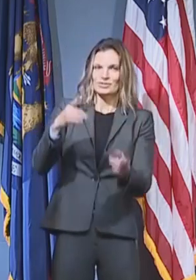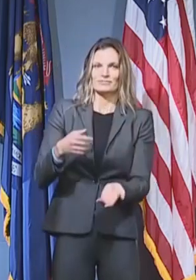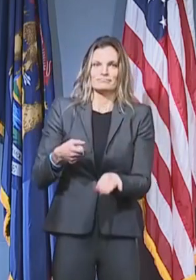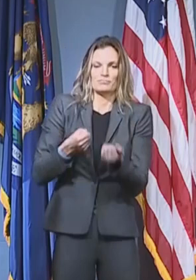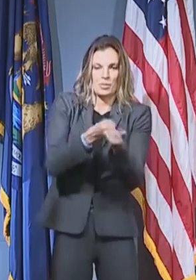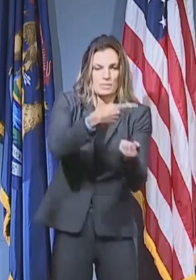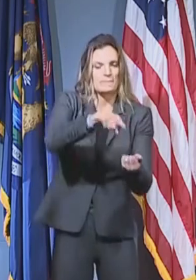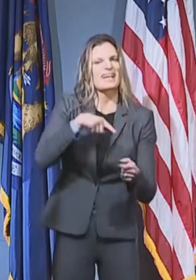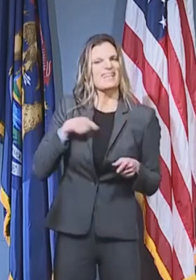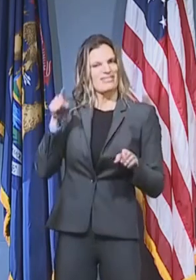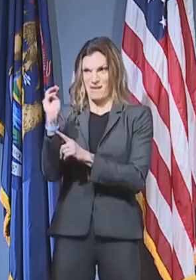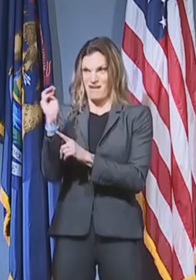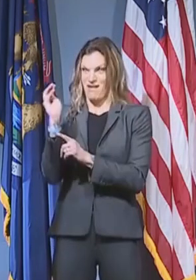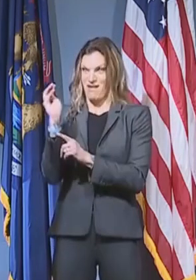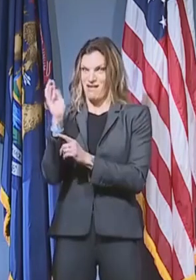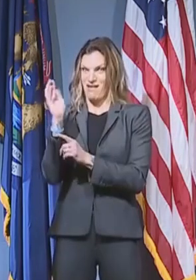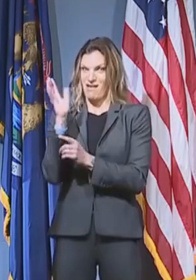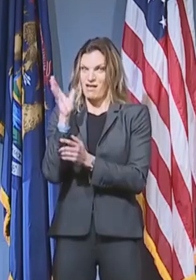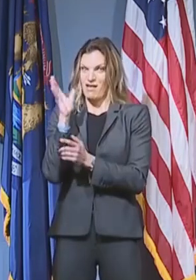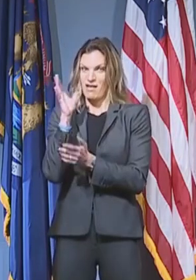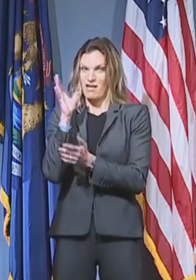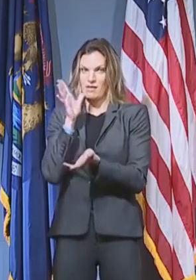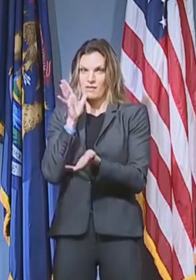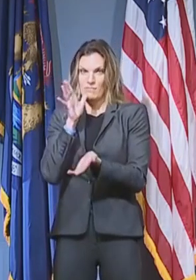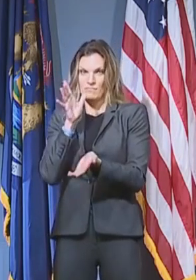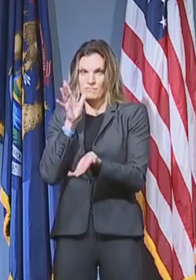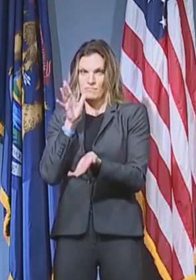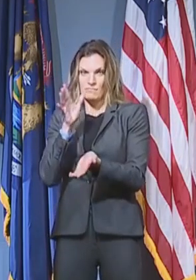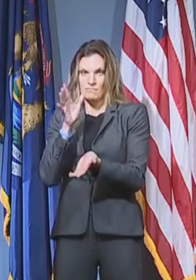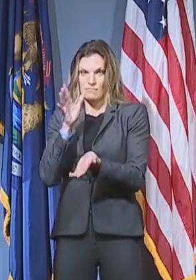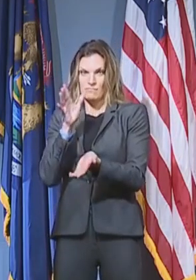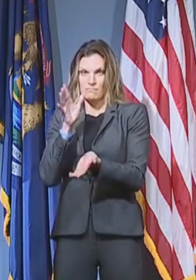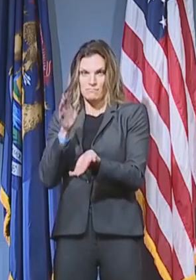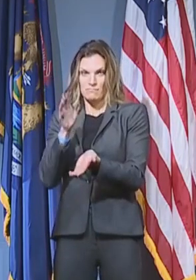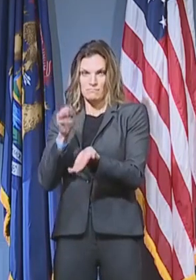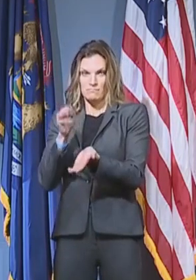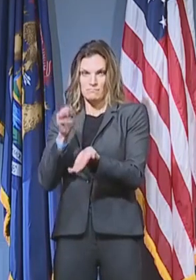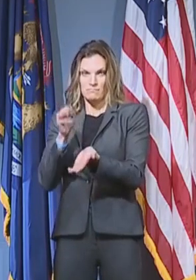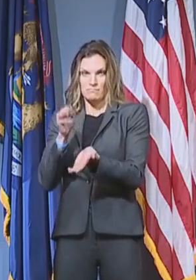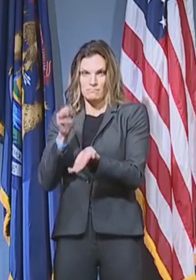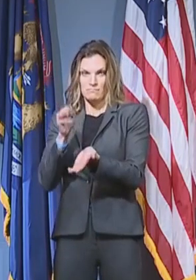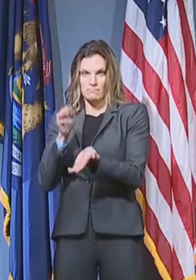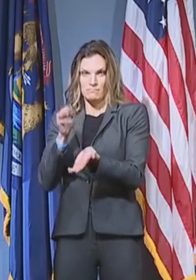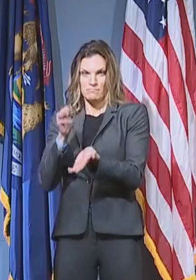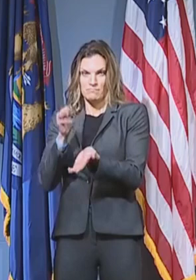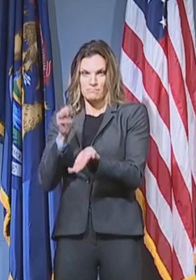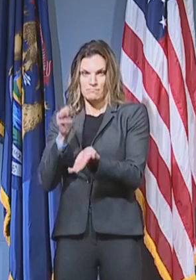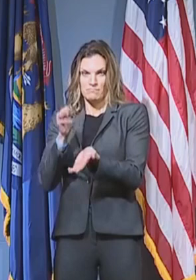on the front lines throughout this COVID-19 funded by the governor's emergency education relief.